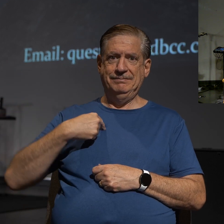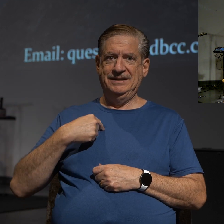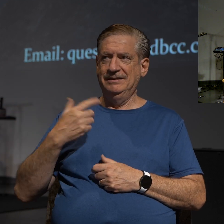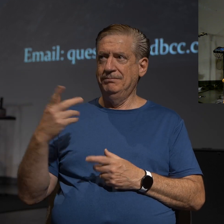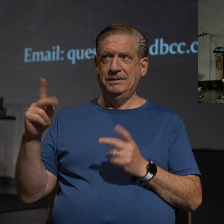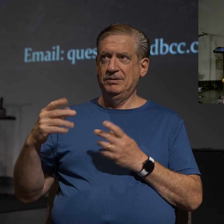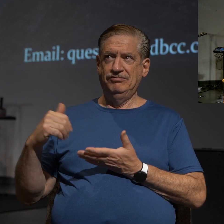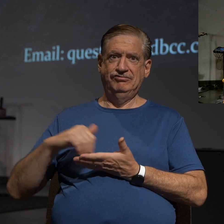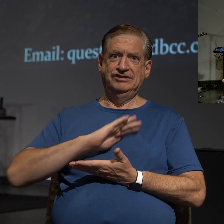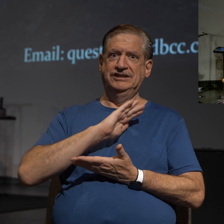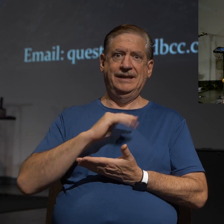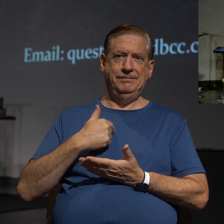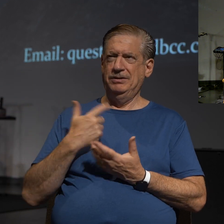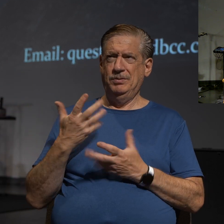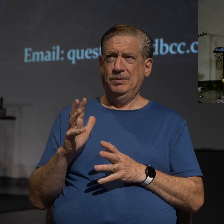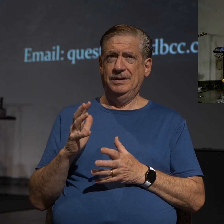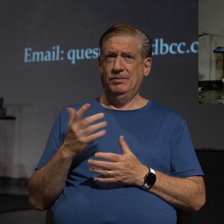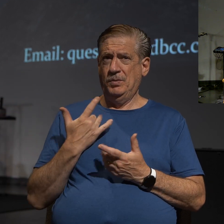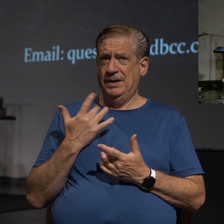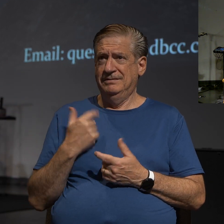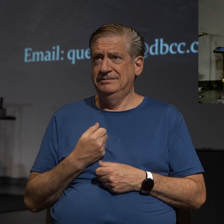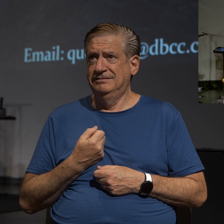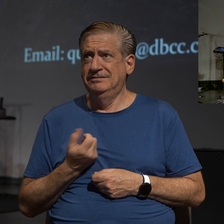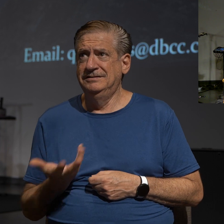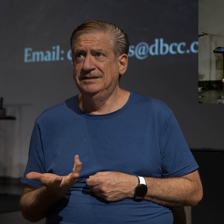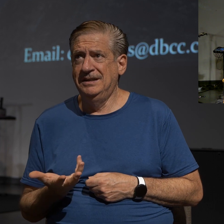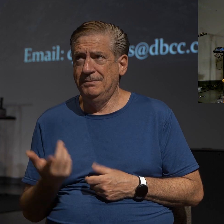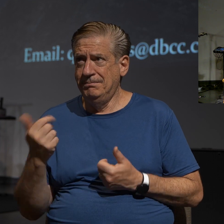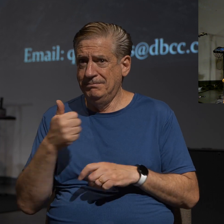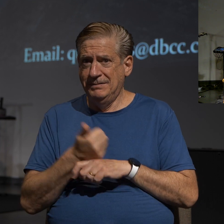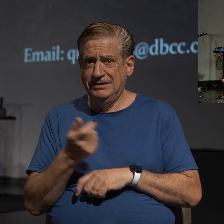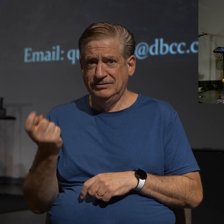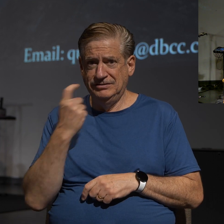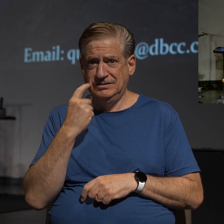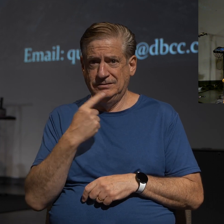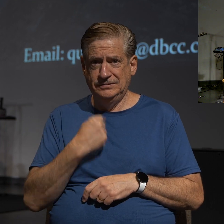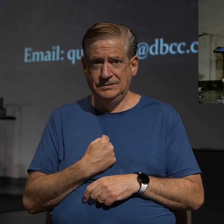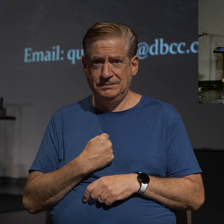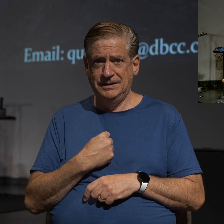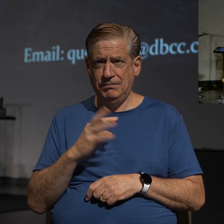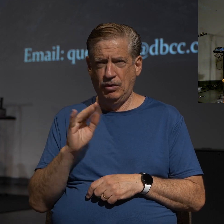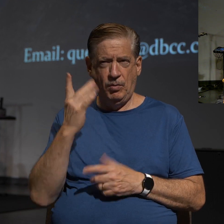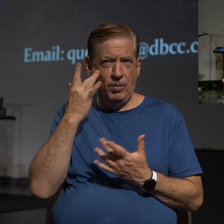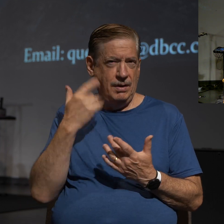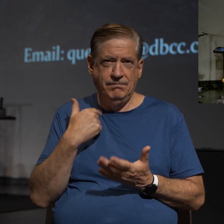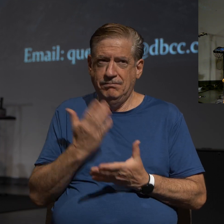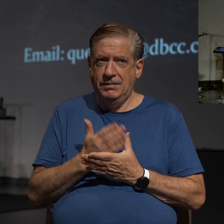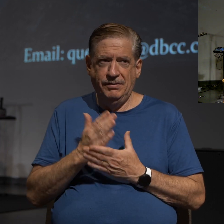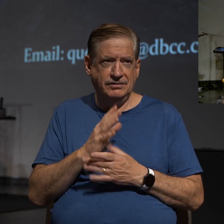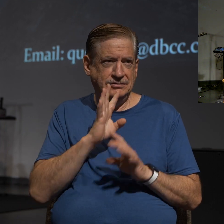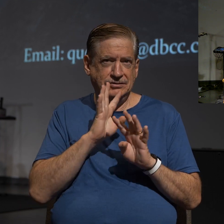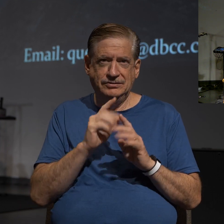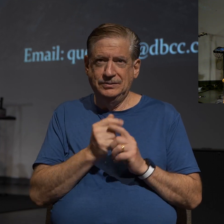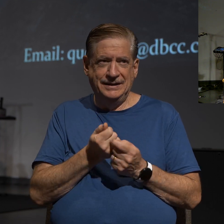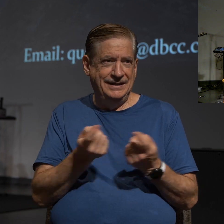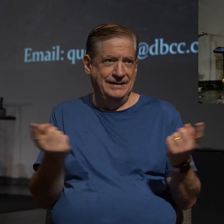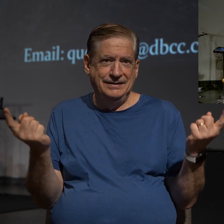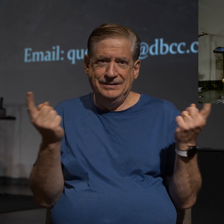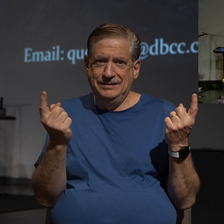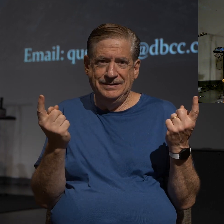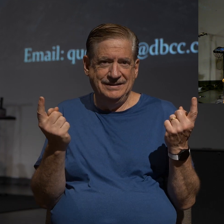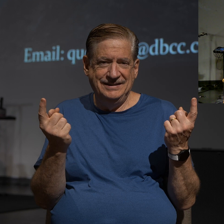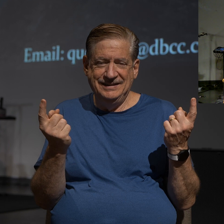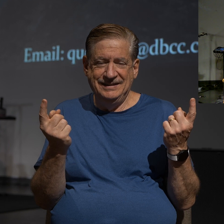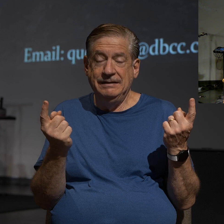rejected by anything. So, why would I share with someone, based upon what you just told us, Mark, why am I even bothering to talk to anyone out in the culture?